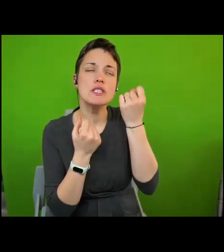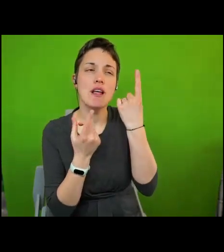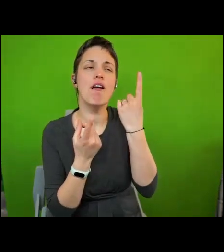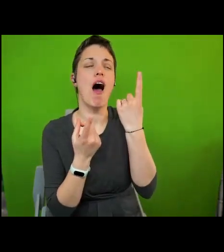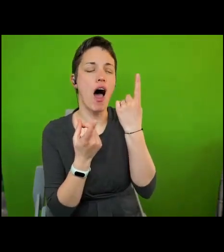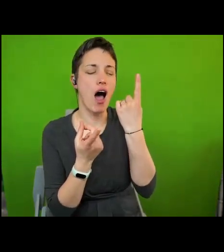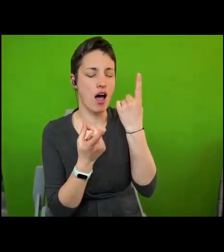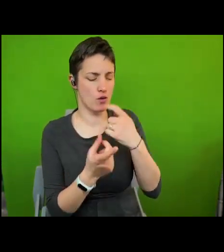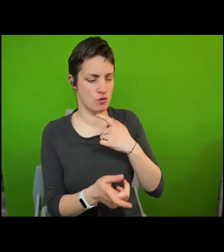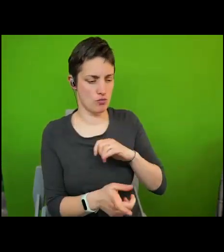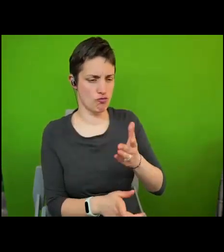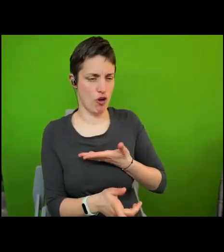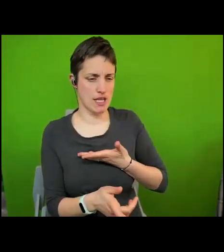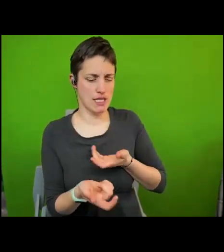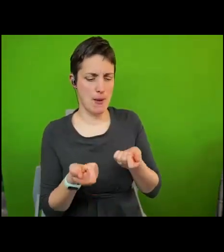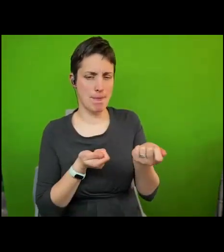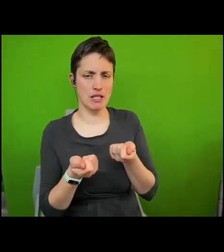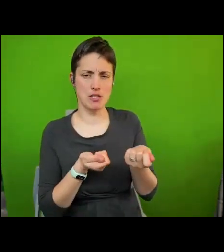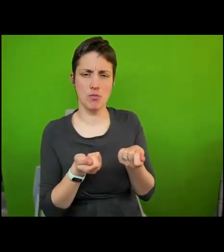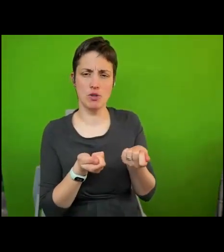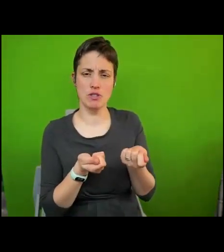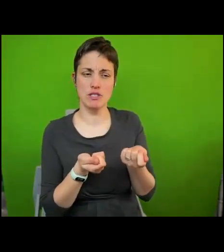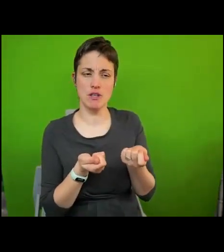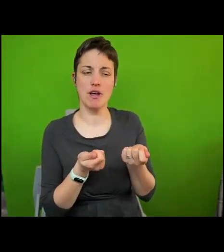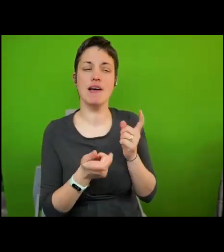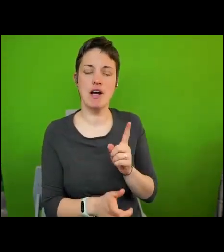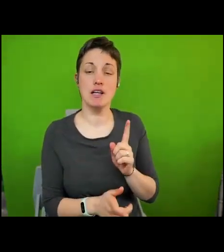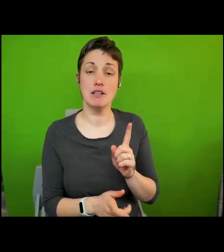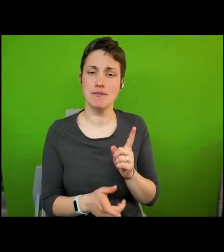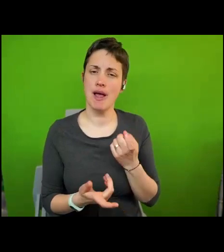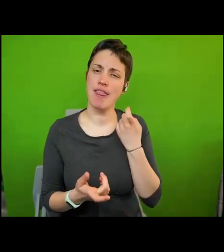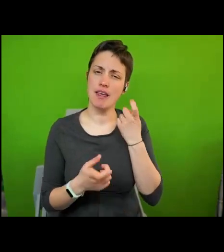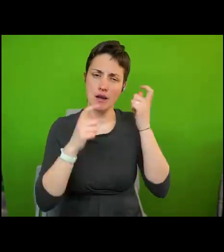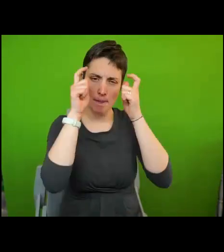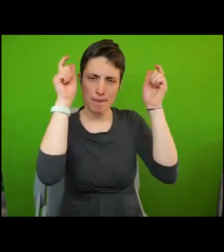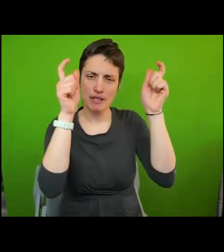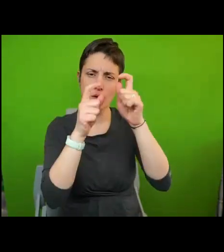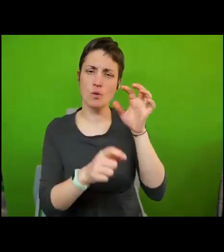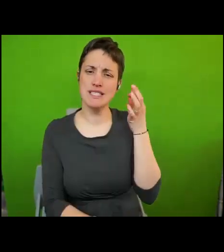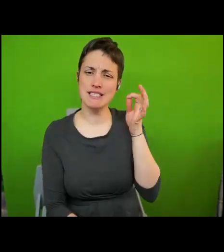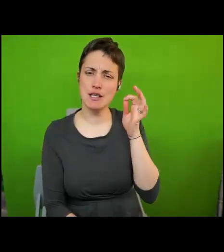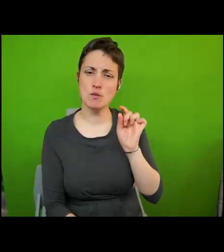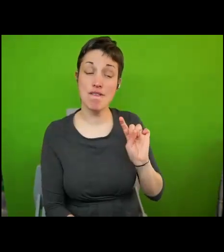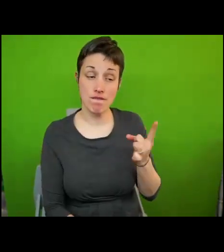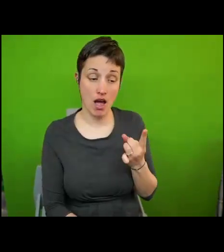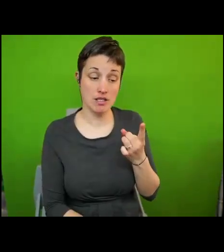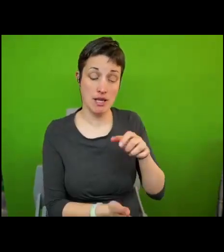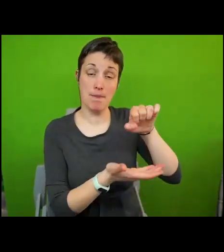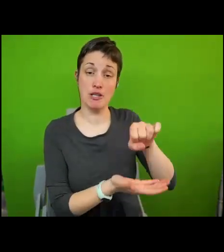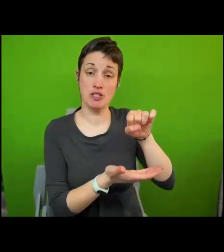it seems that mexico city was the first city that right human rights budgeting in 2009 amsterdam